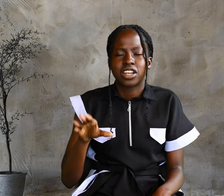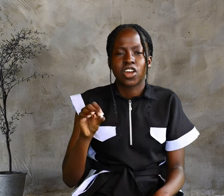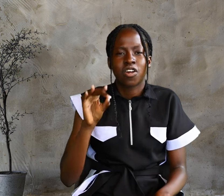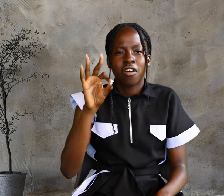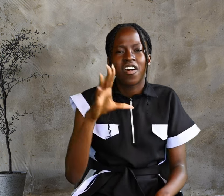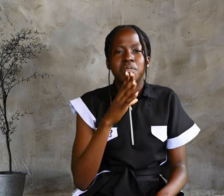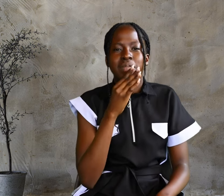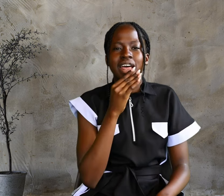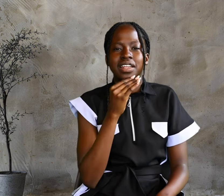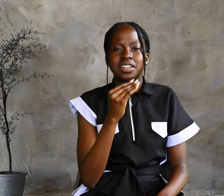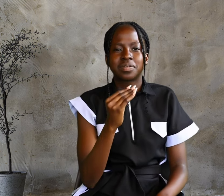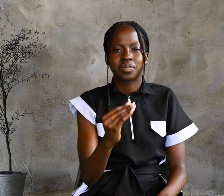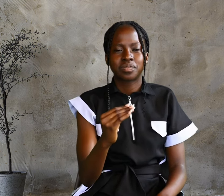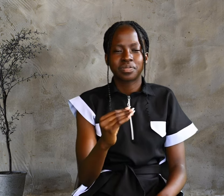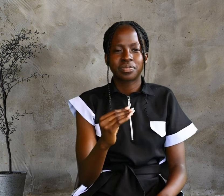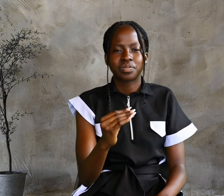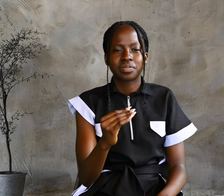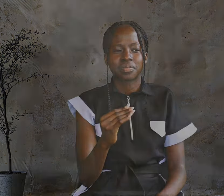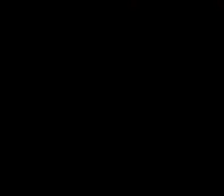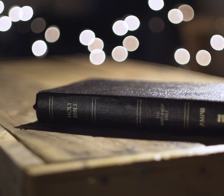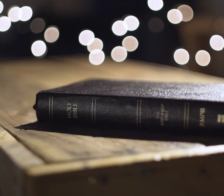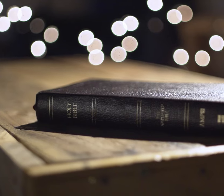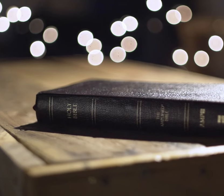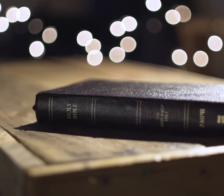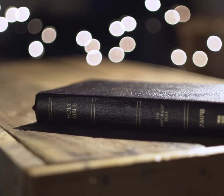of man. You